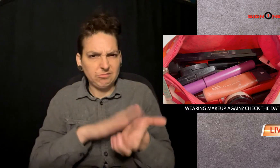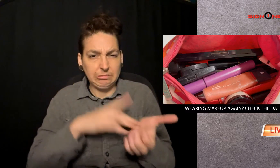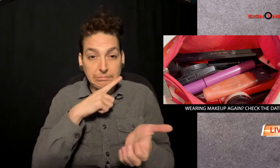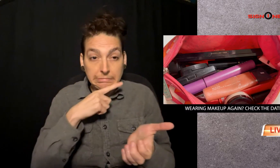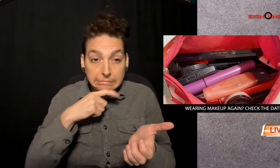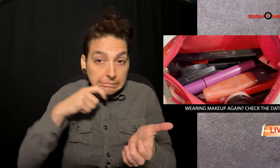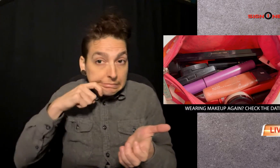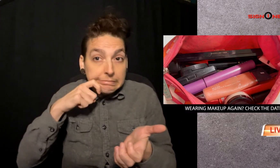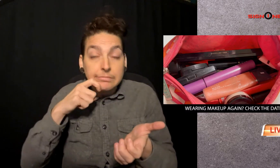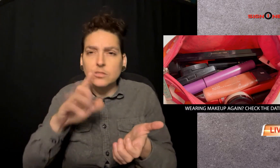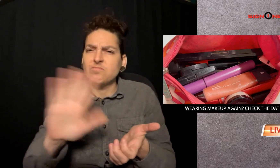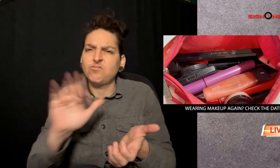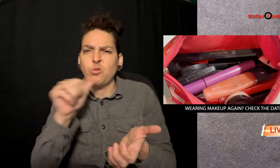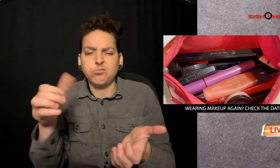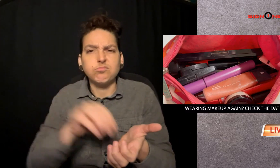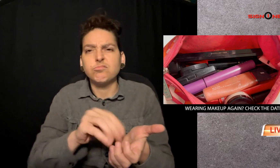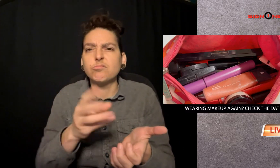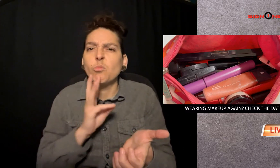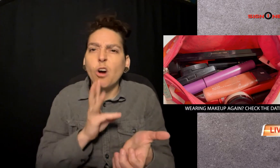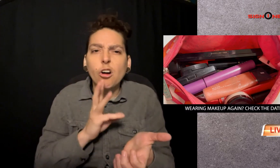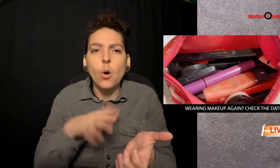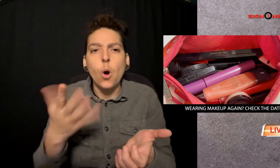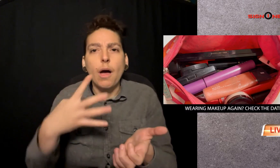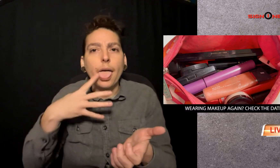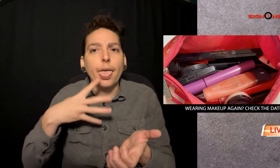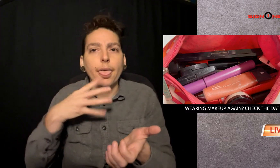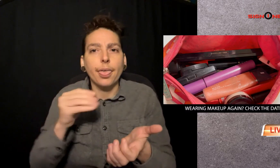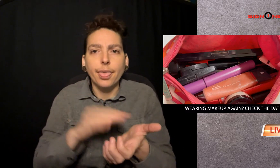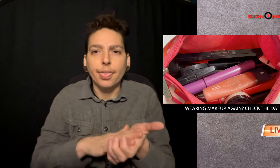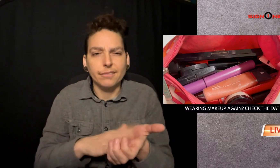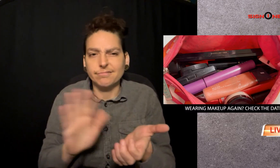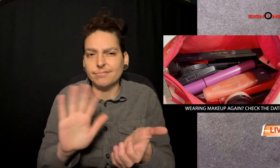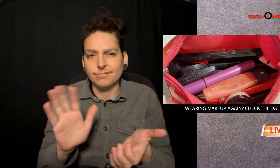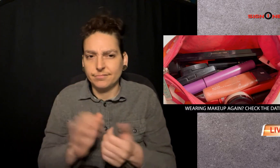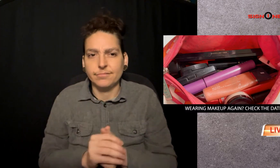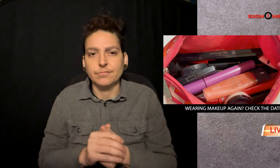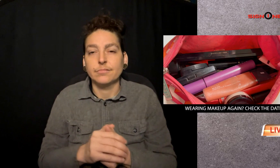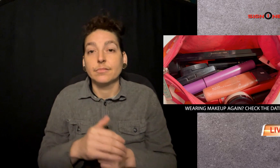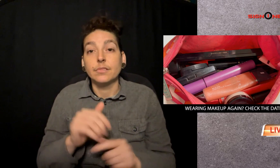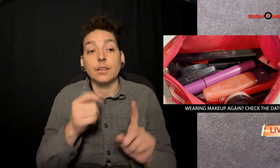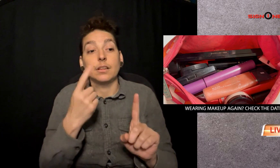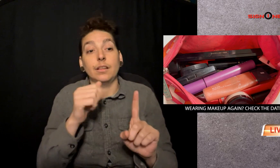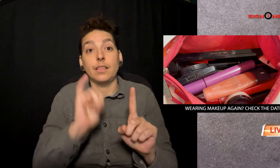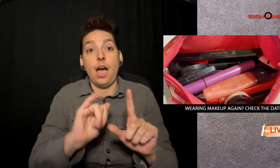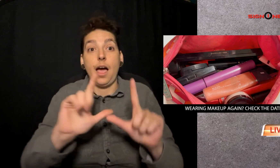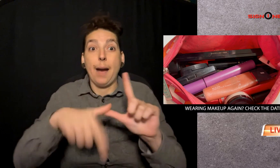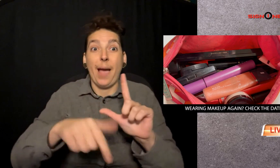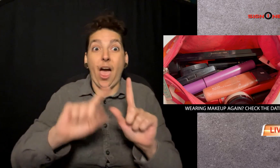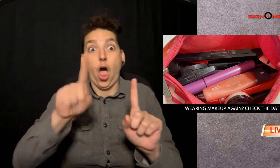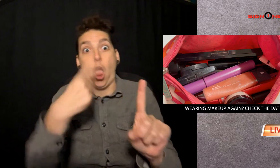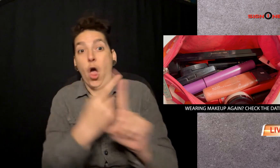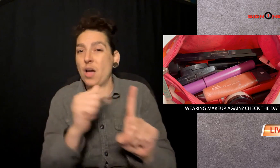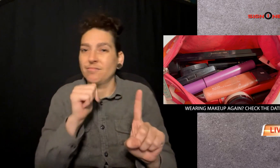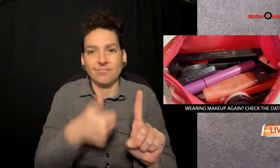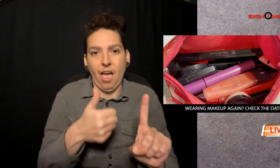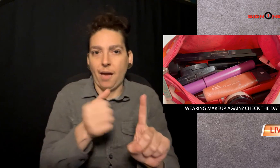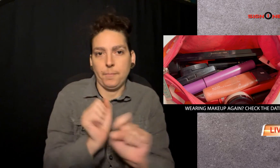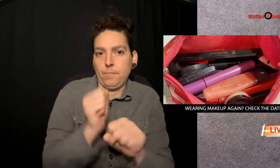And if you notice your makeup is drying out, don't put water or saliva on it. Not only can expired